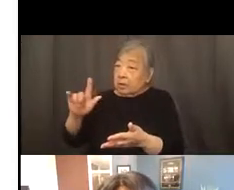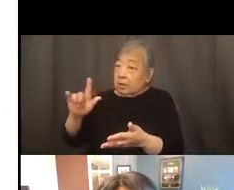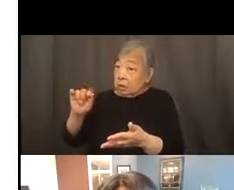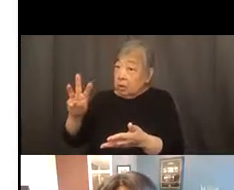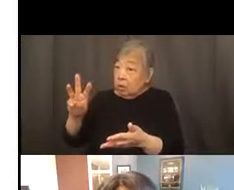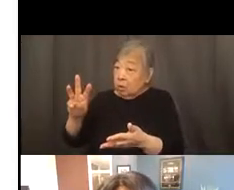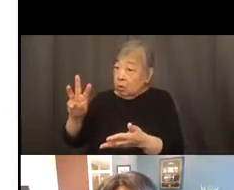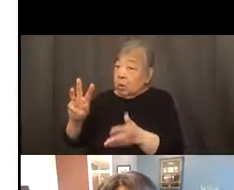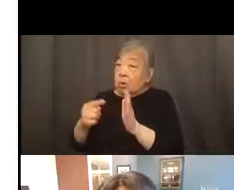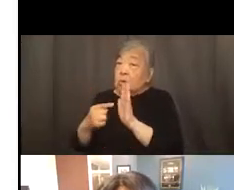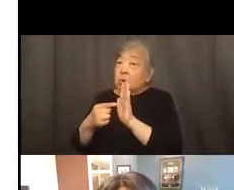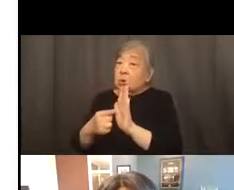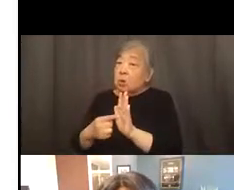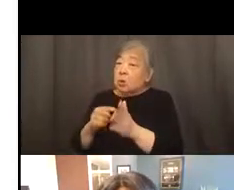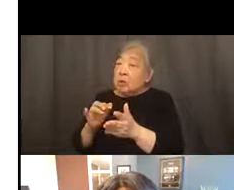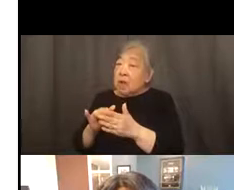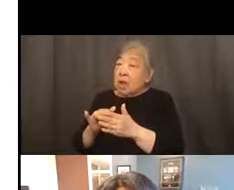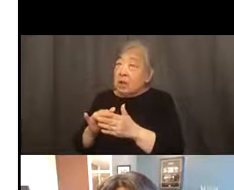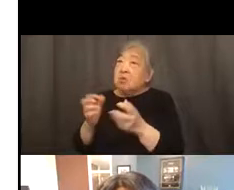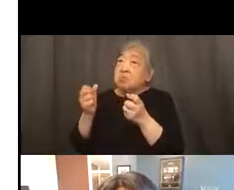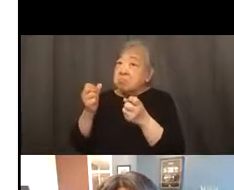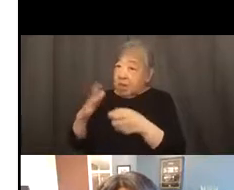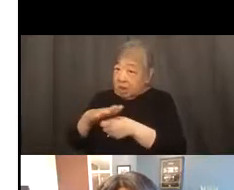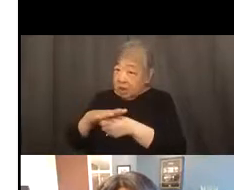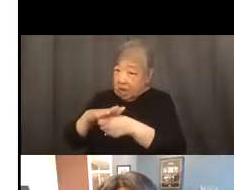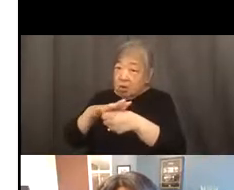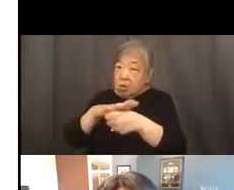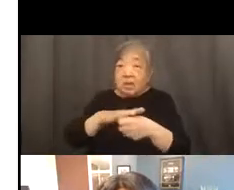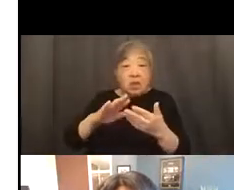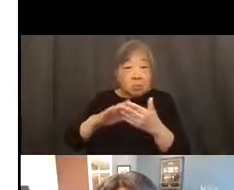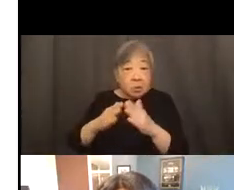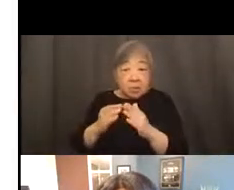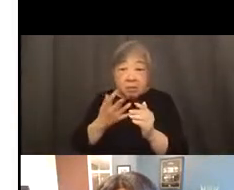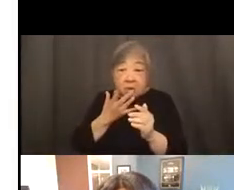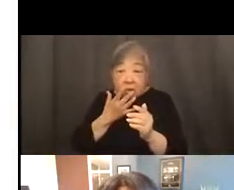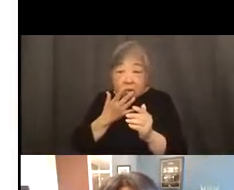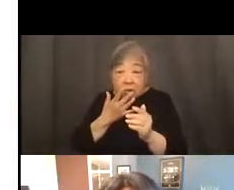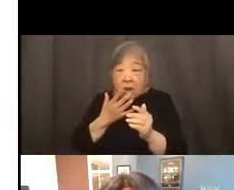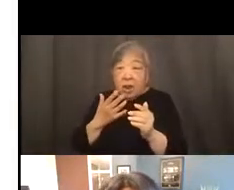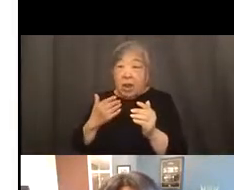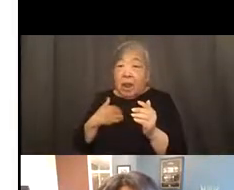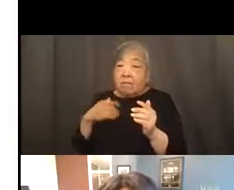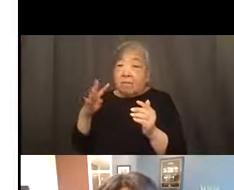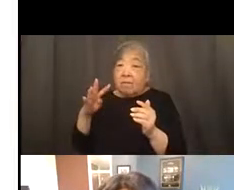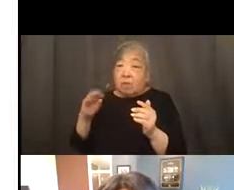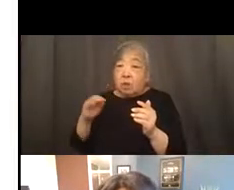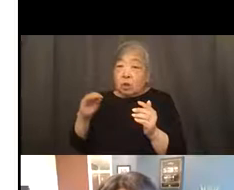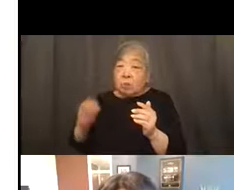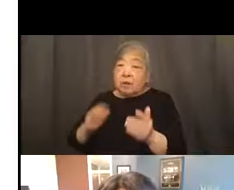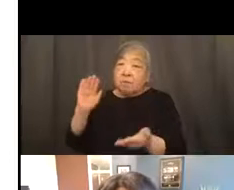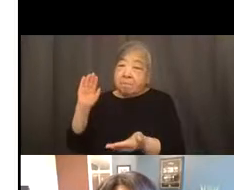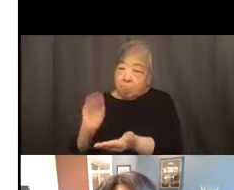that I in many areas communities of color have 40% fewer healthcare